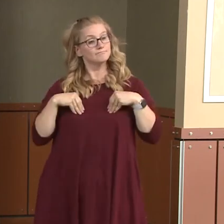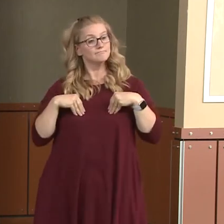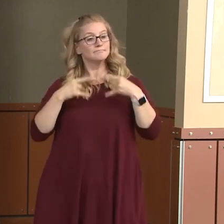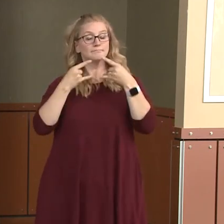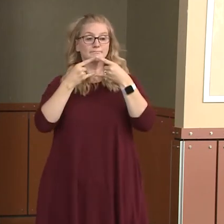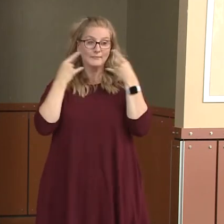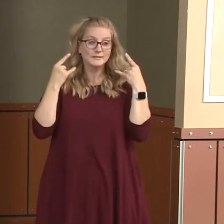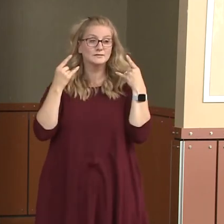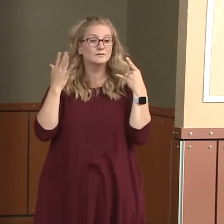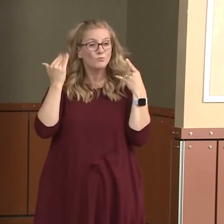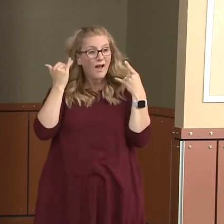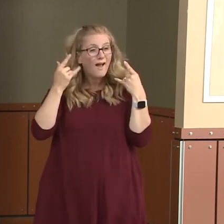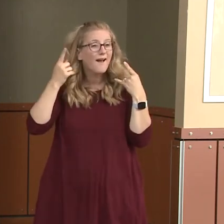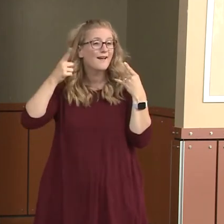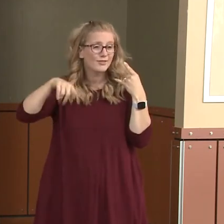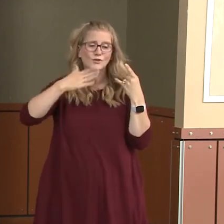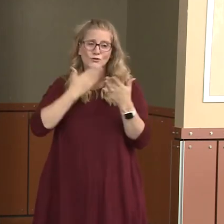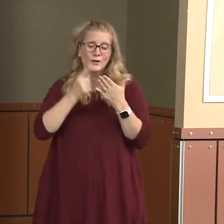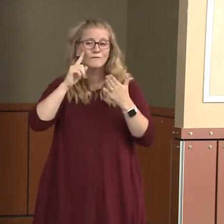it's good for this community.